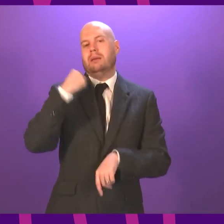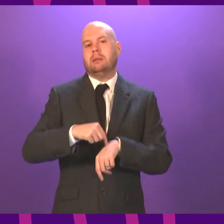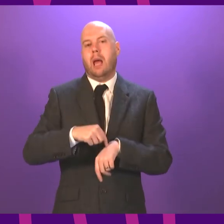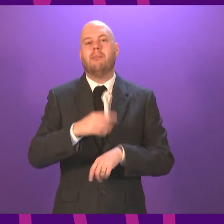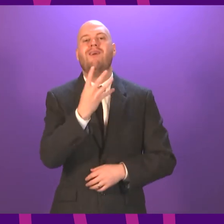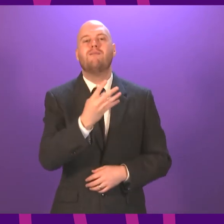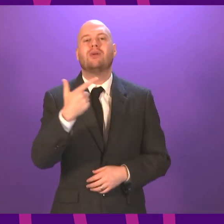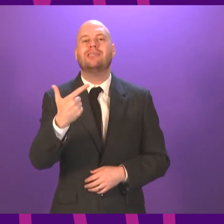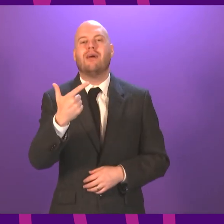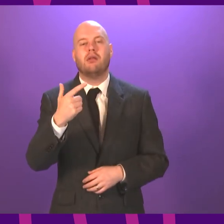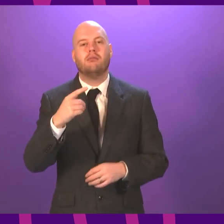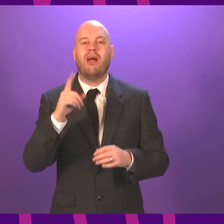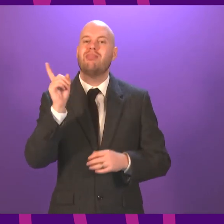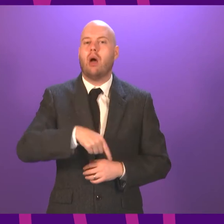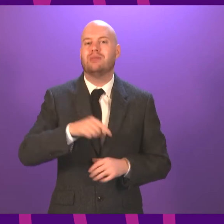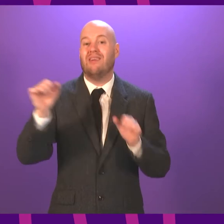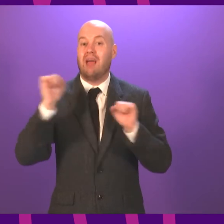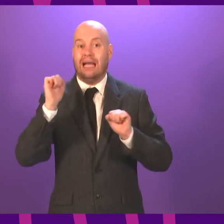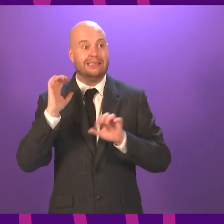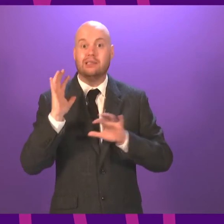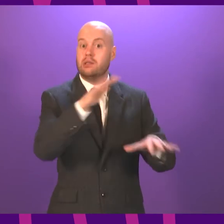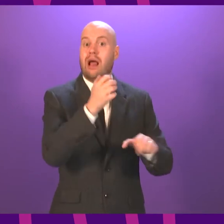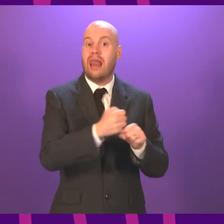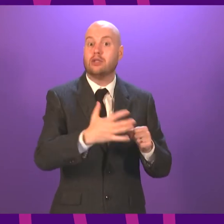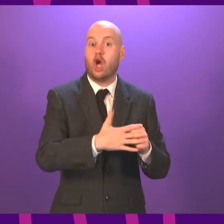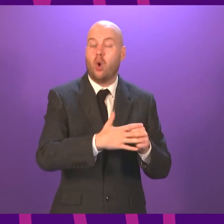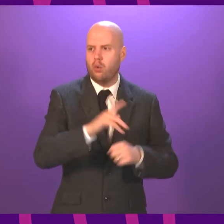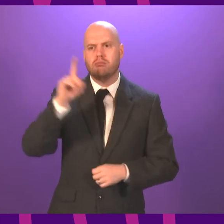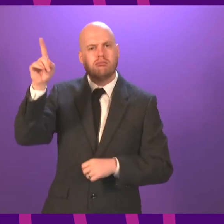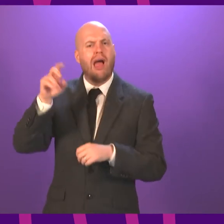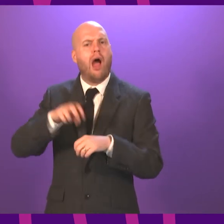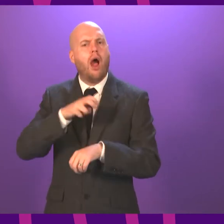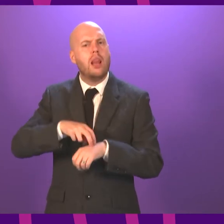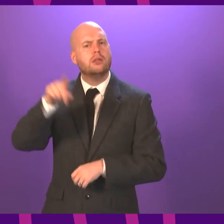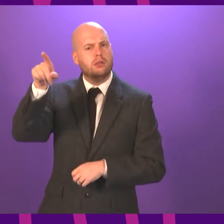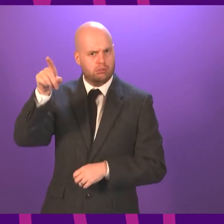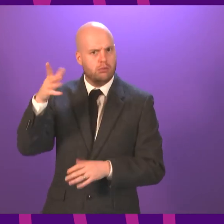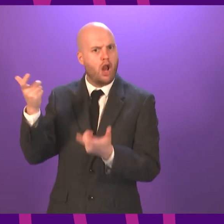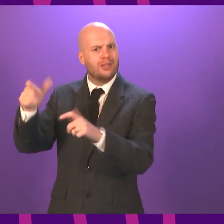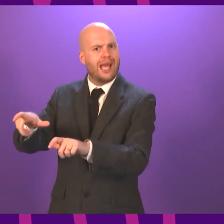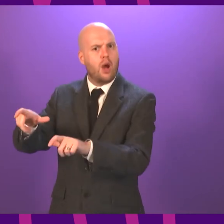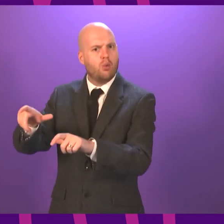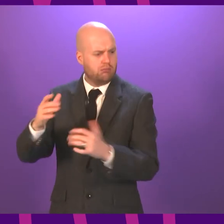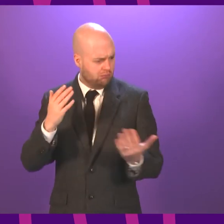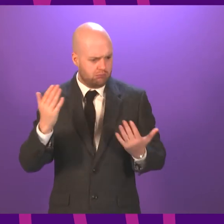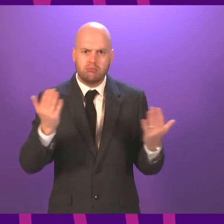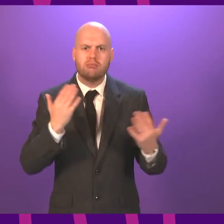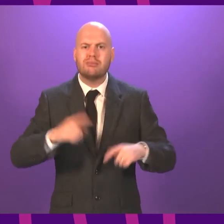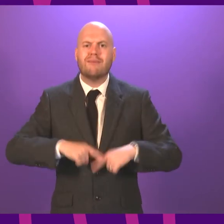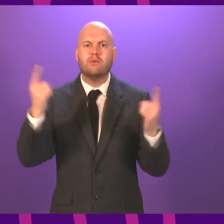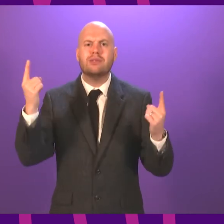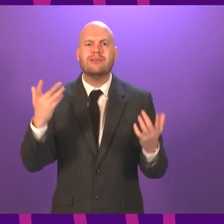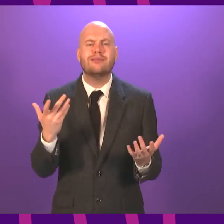an end to large gatherings. Herd immunity matters because New Zealand took a very different approach and had very different outcomes.